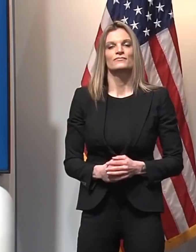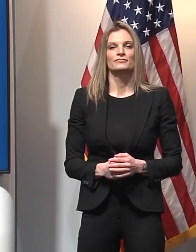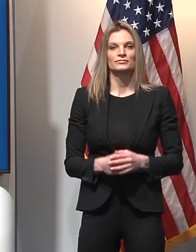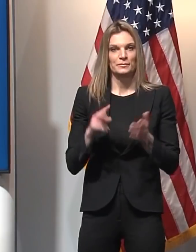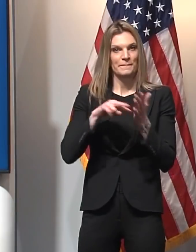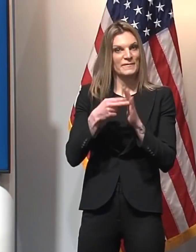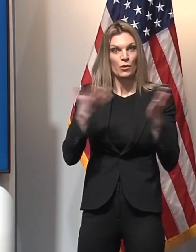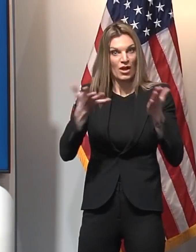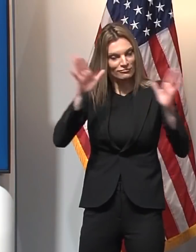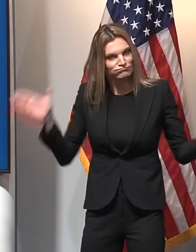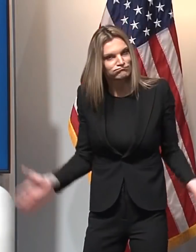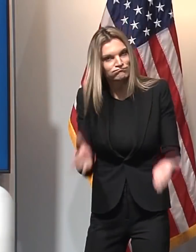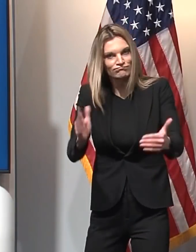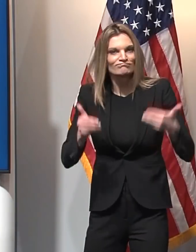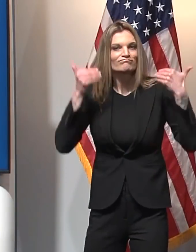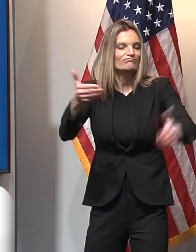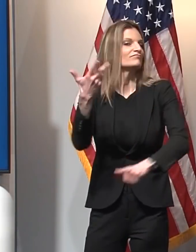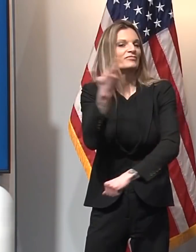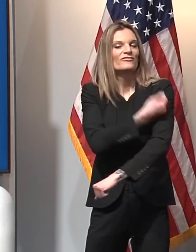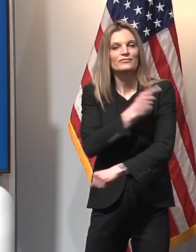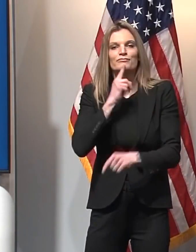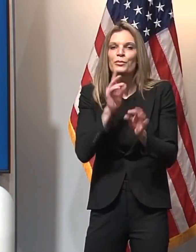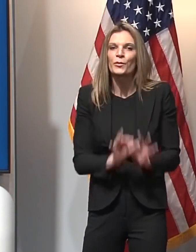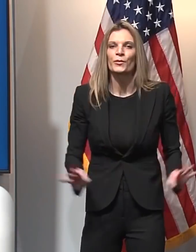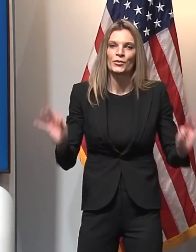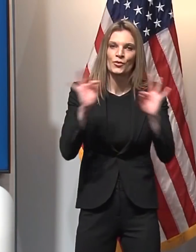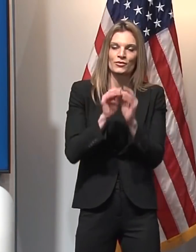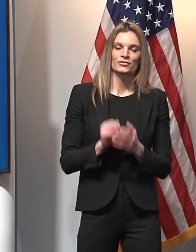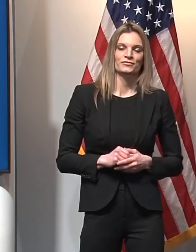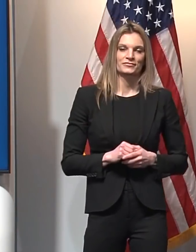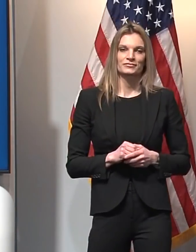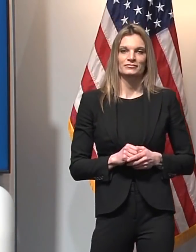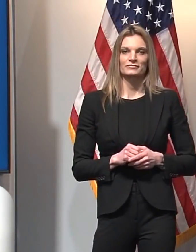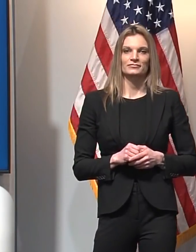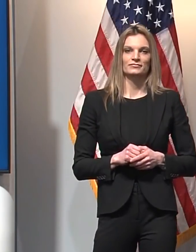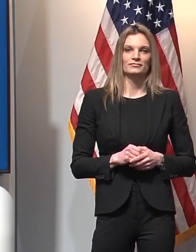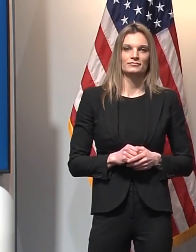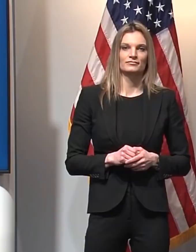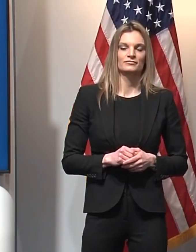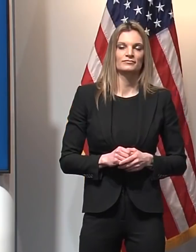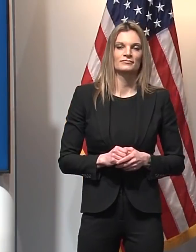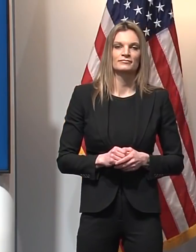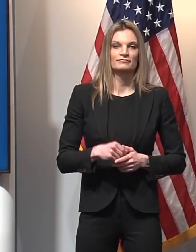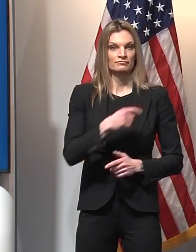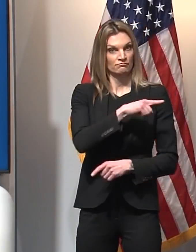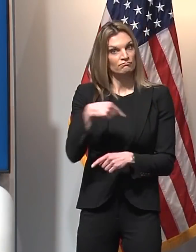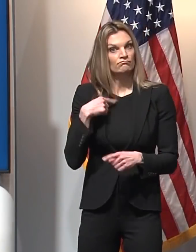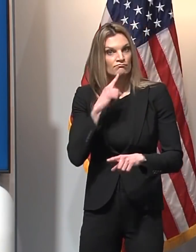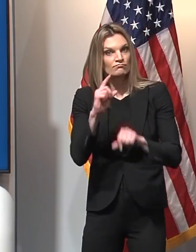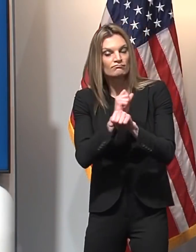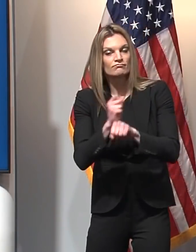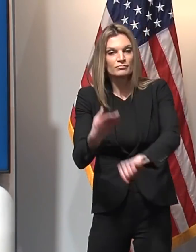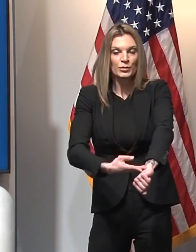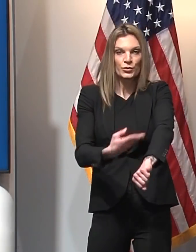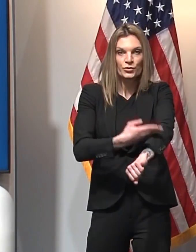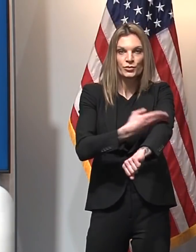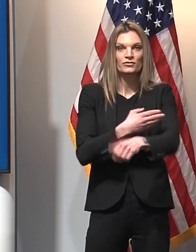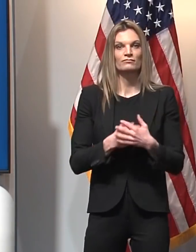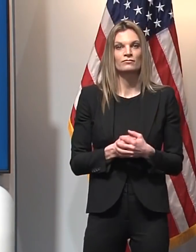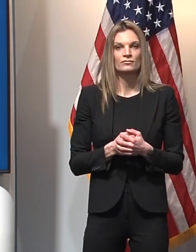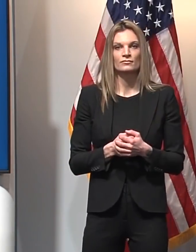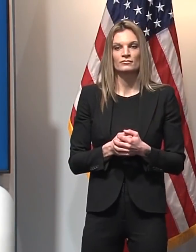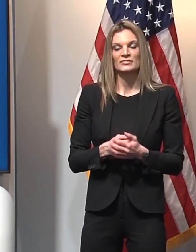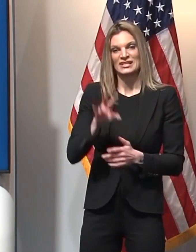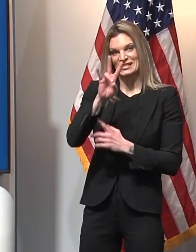get vaccinated as we work to end this pandemic. We are making progress as the governor mentioned in our goal of vaccinating